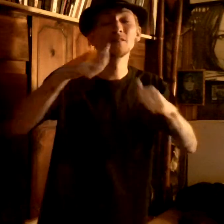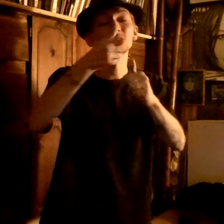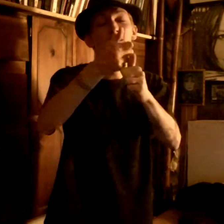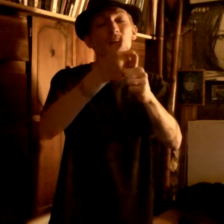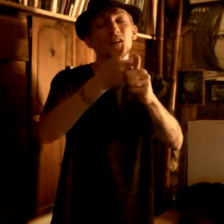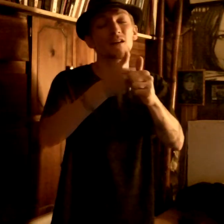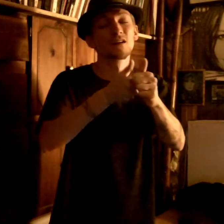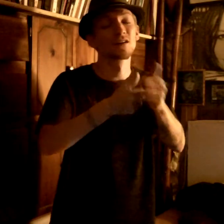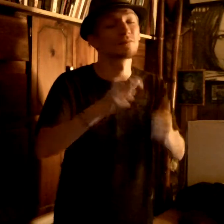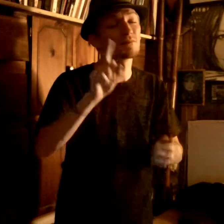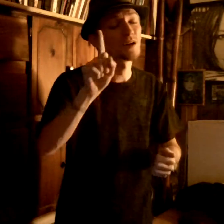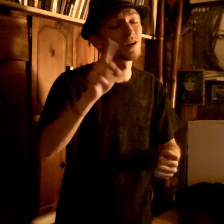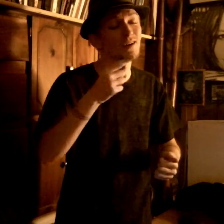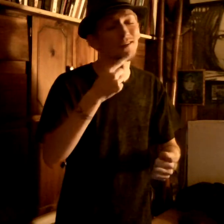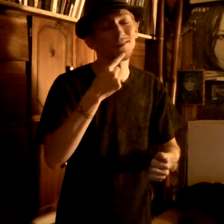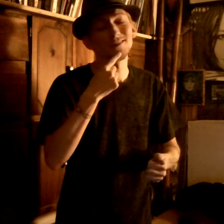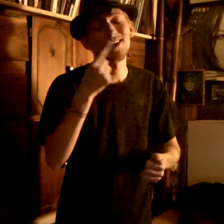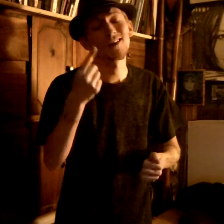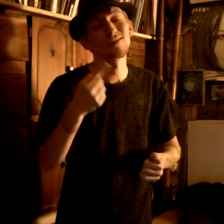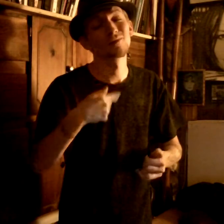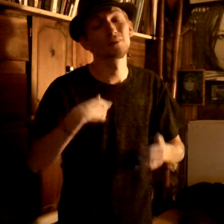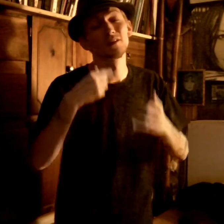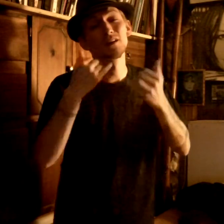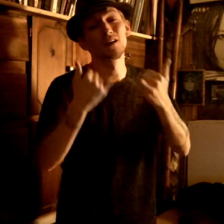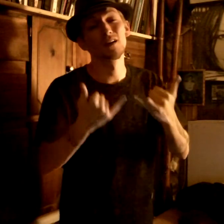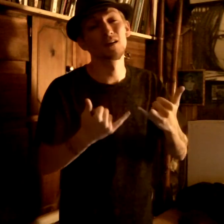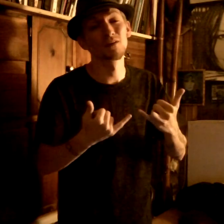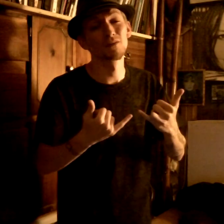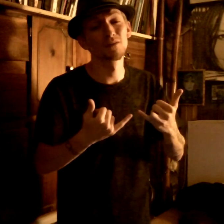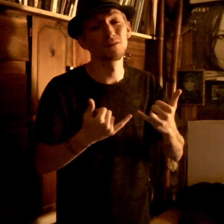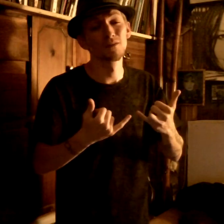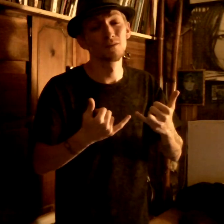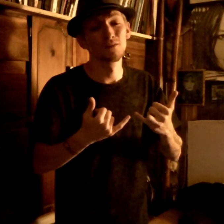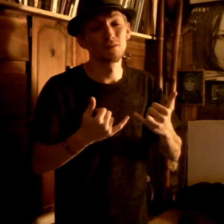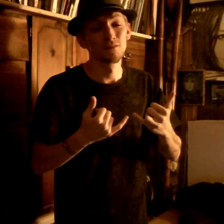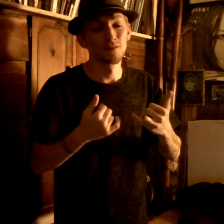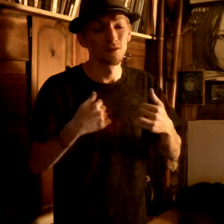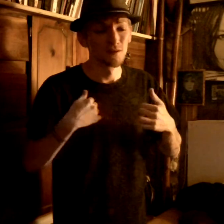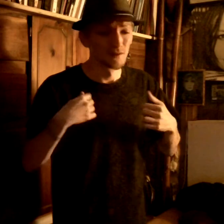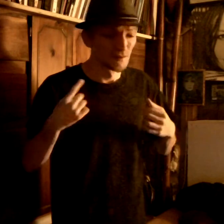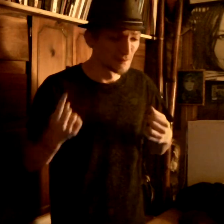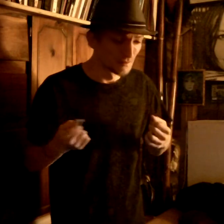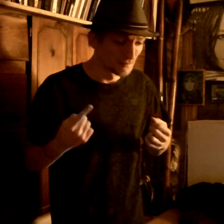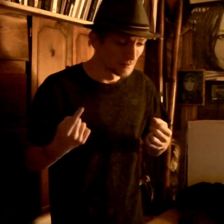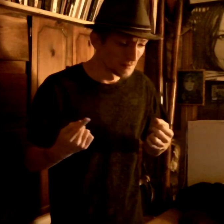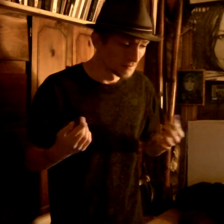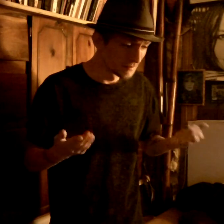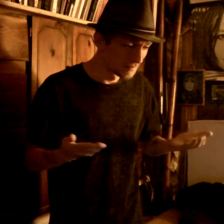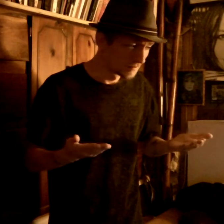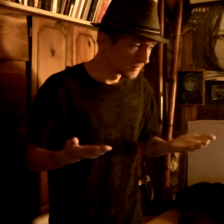somebody tell me now In my loneliness